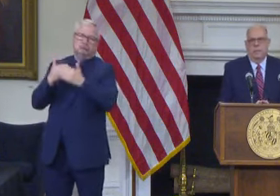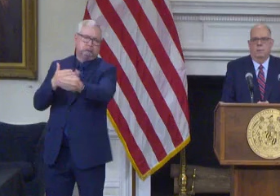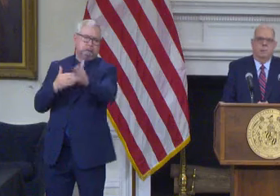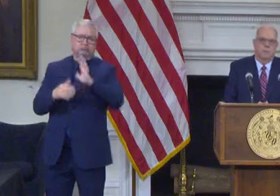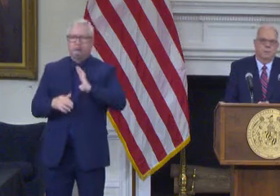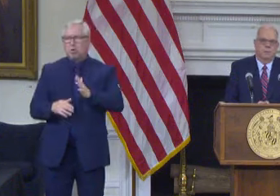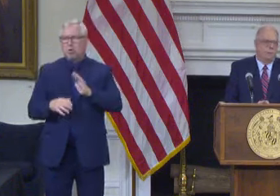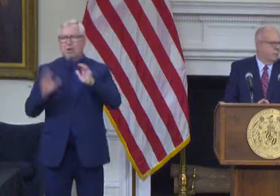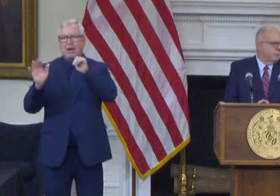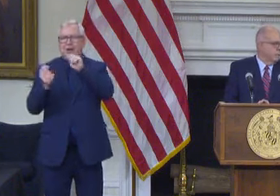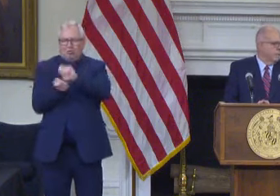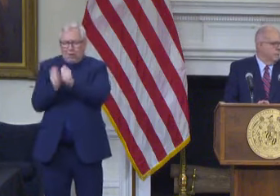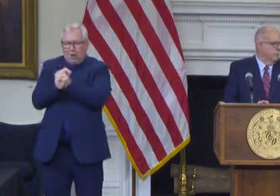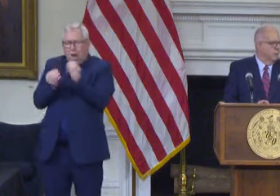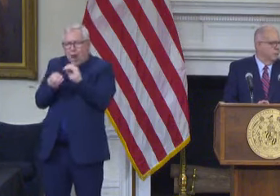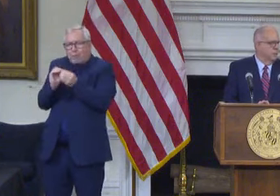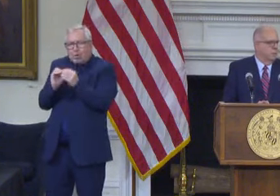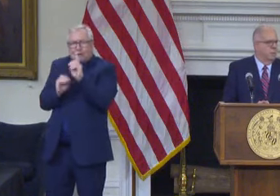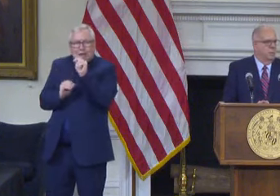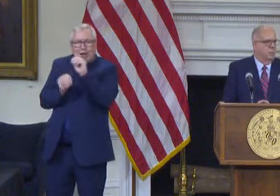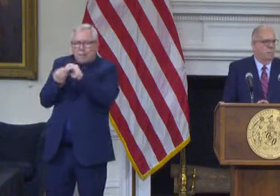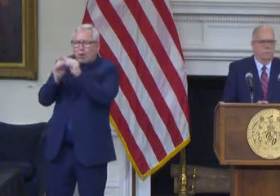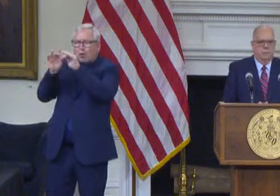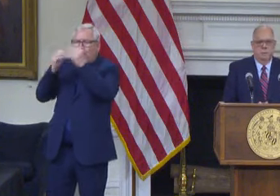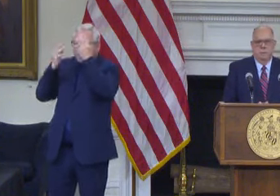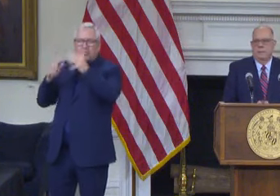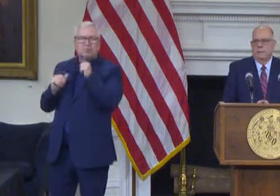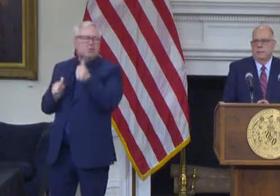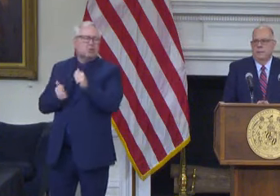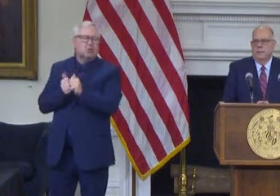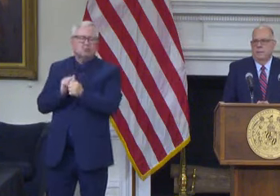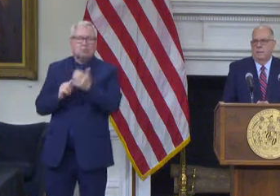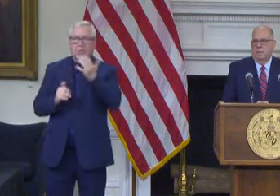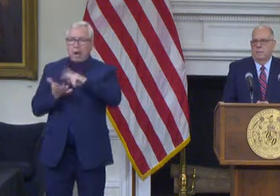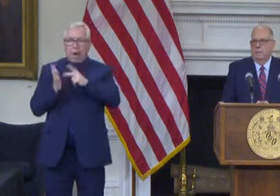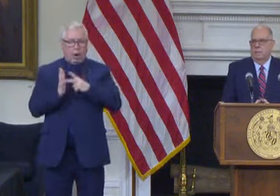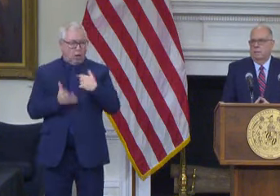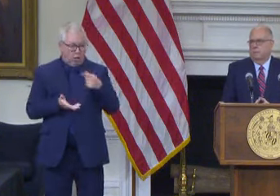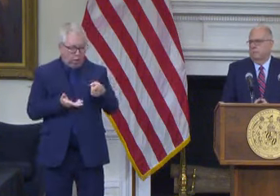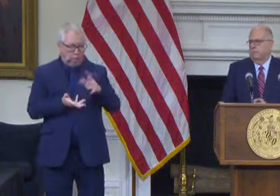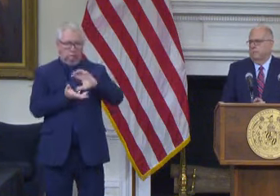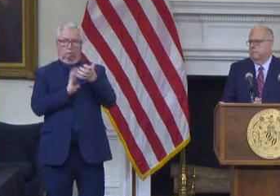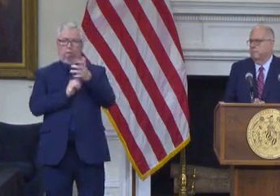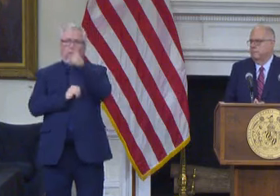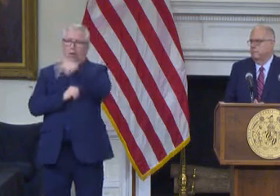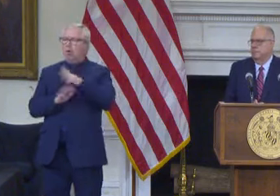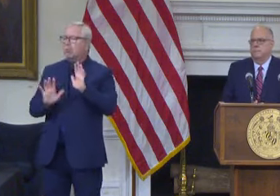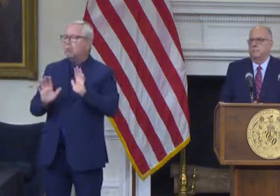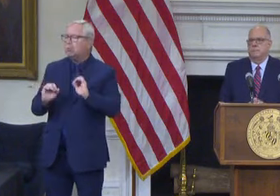gathering or really put us in any kind of a tough position with respect to uh you know the data that's in our system